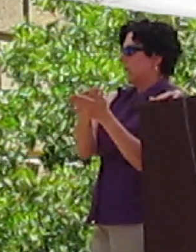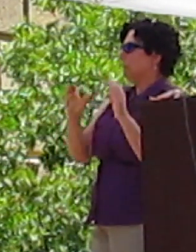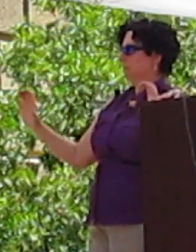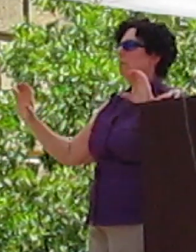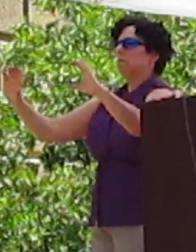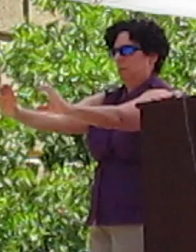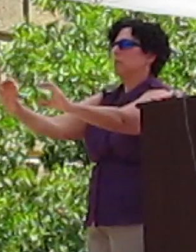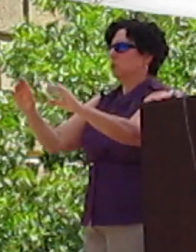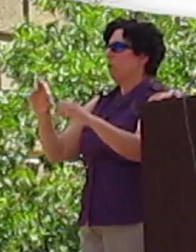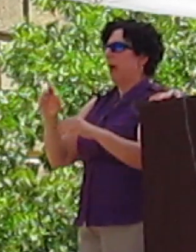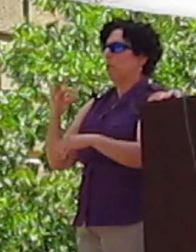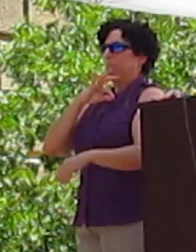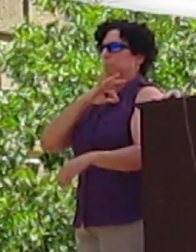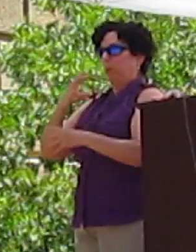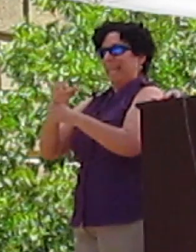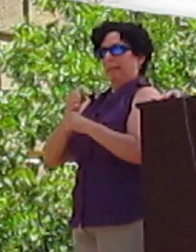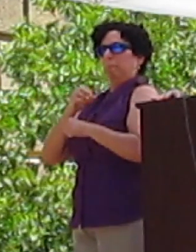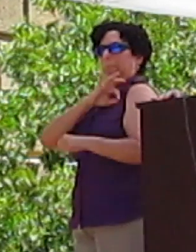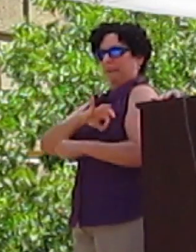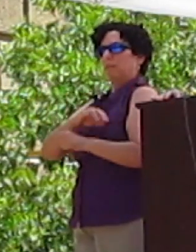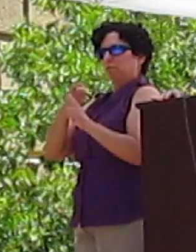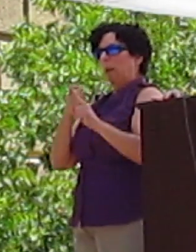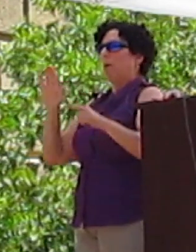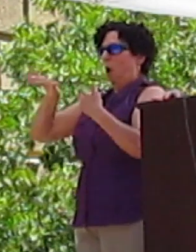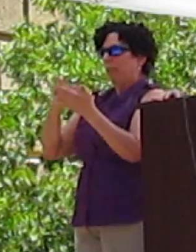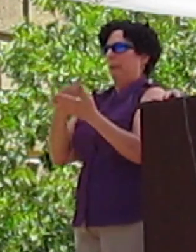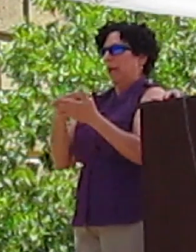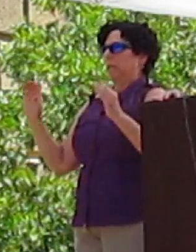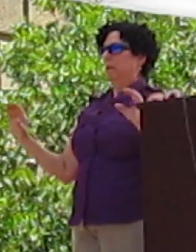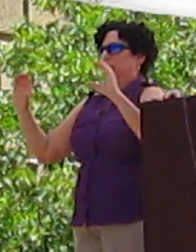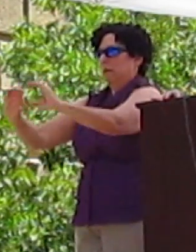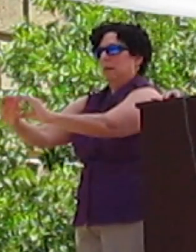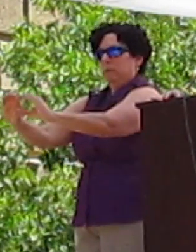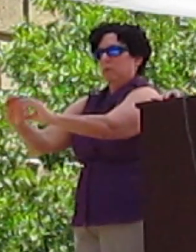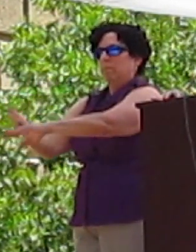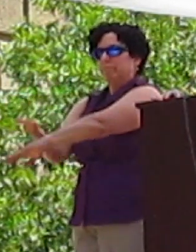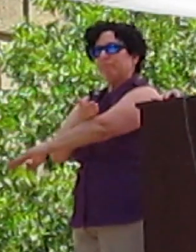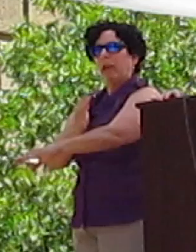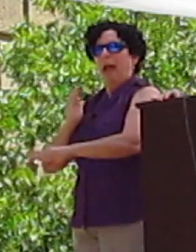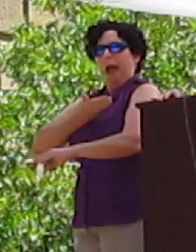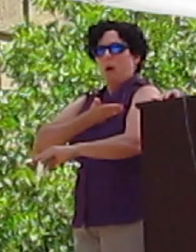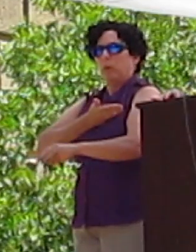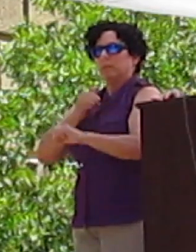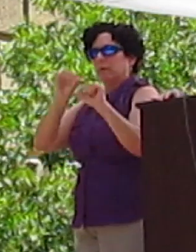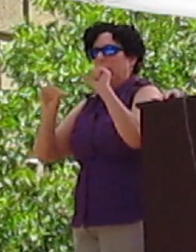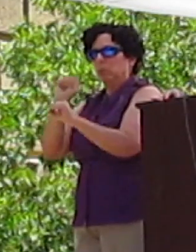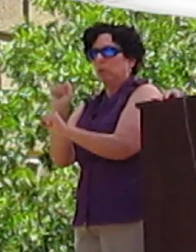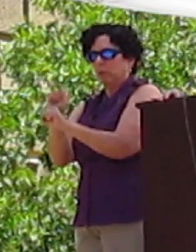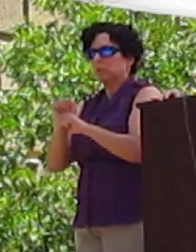life-changing benefits that we reap today. That connection was not obvious. It took researchers at MIT